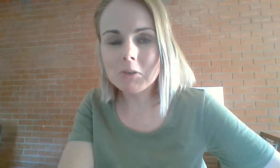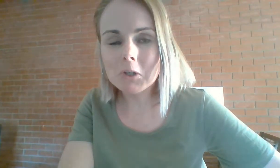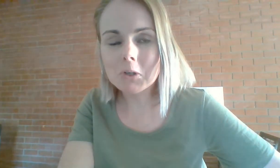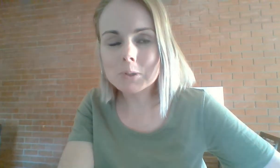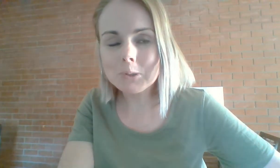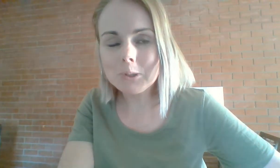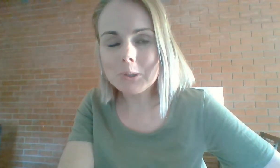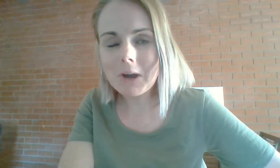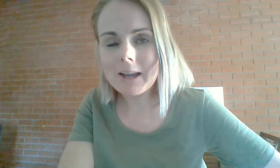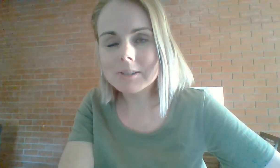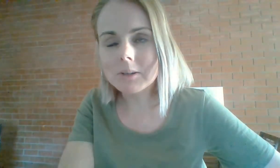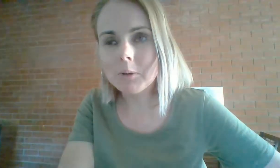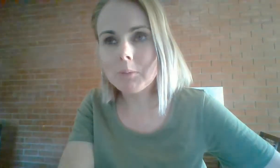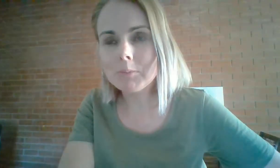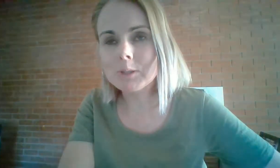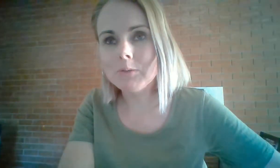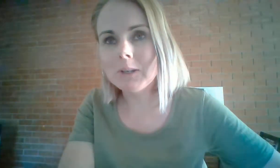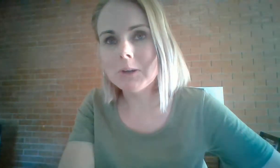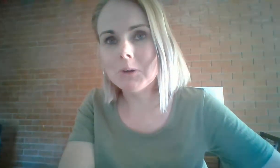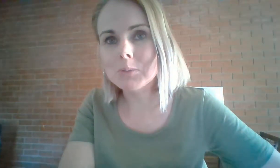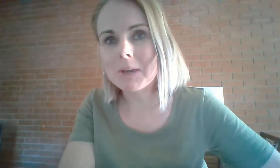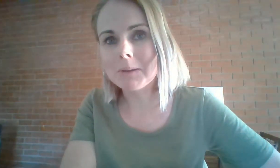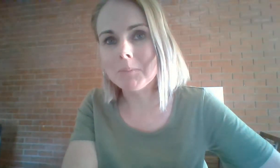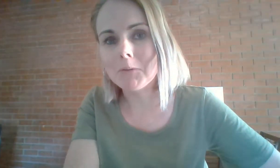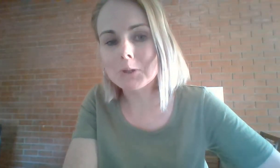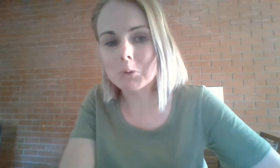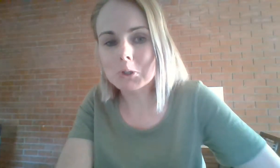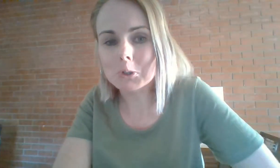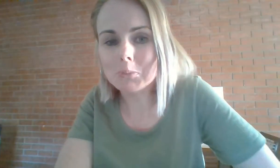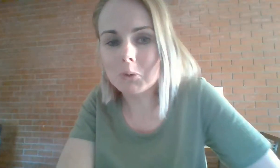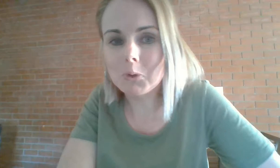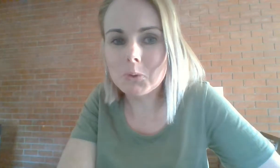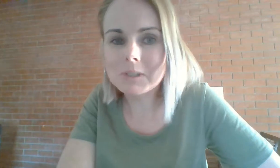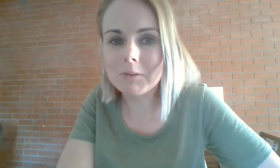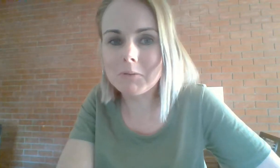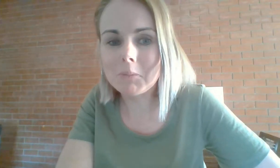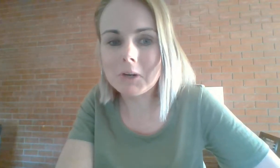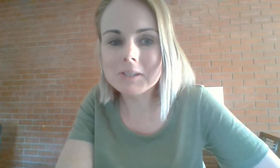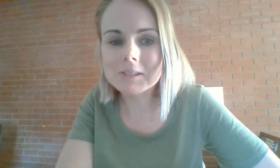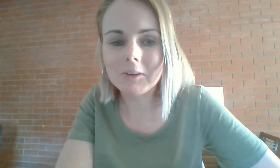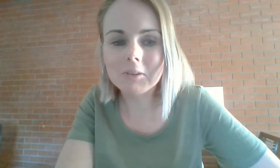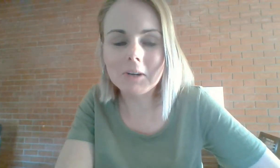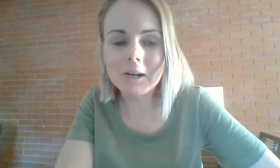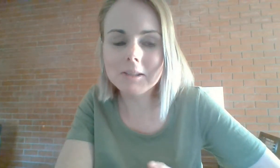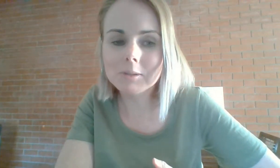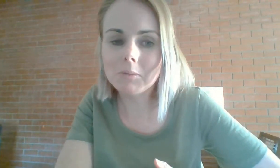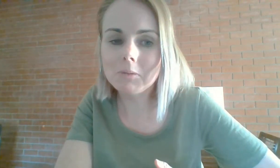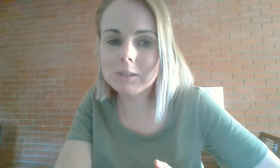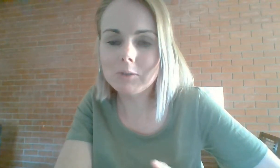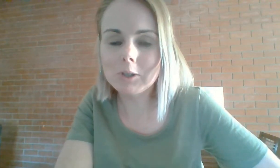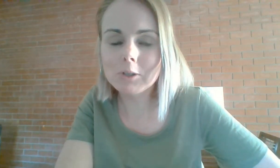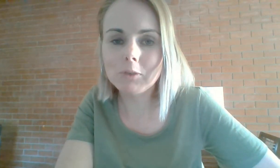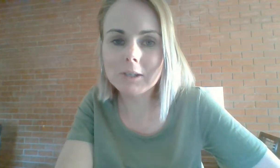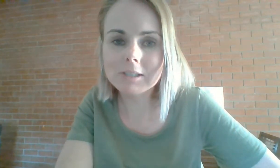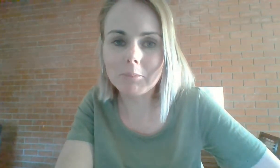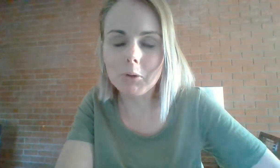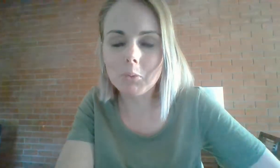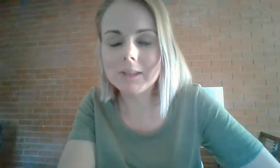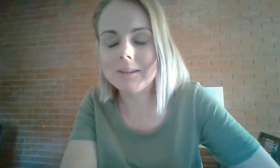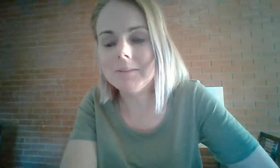videos to you guys. I know I promised the videos back in my first workshop on yours in February saying I'd create these videos if you did tap along with them.